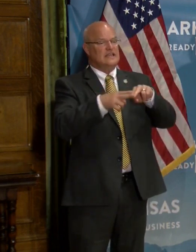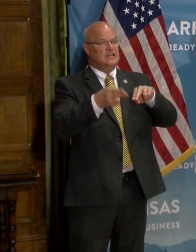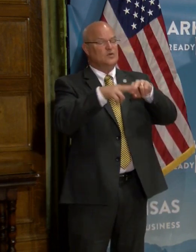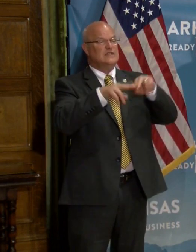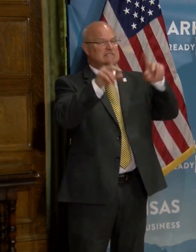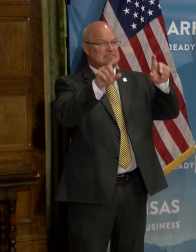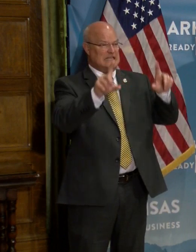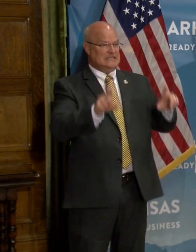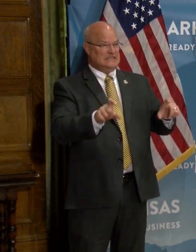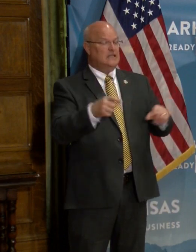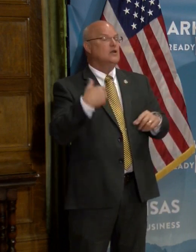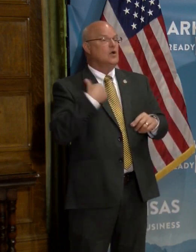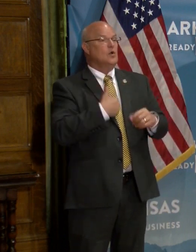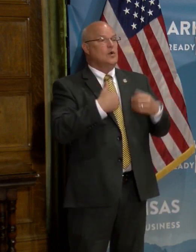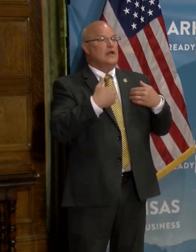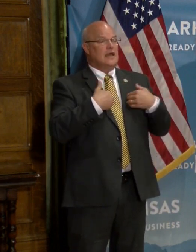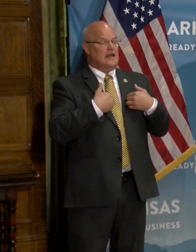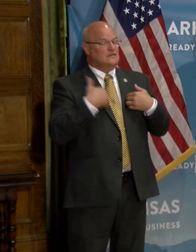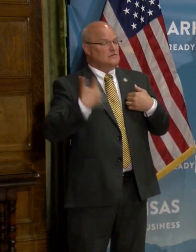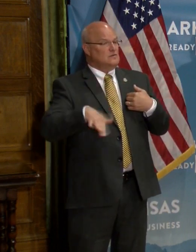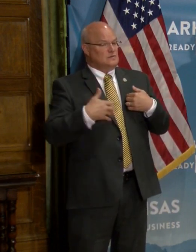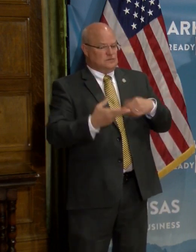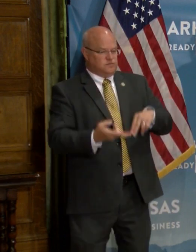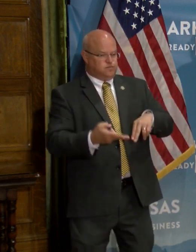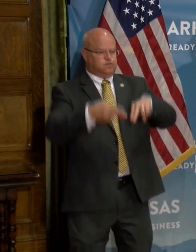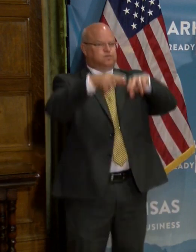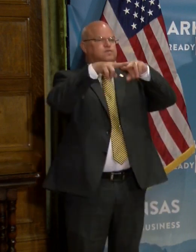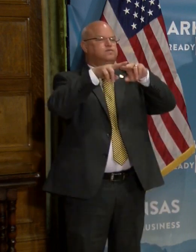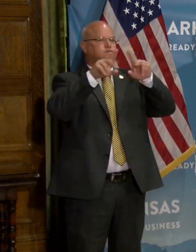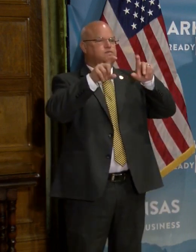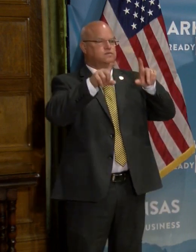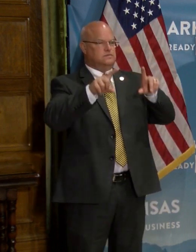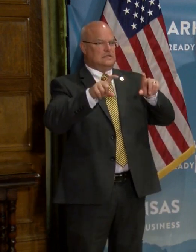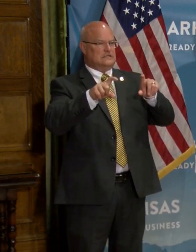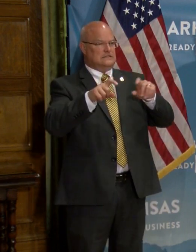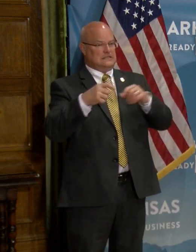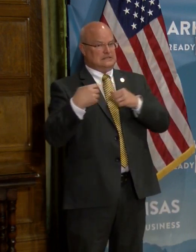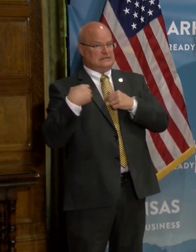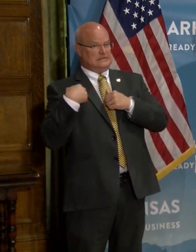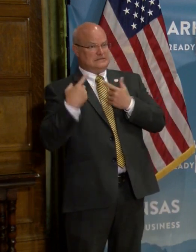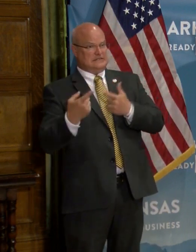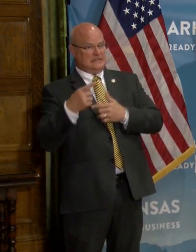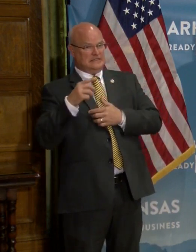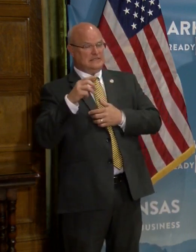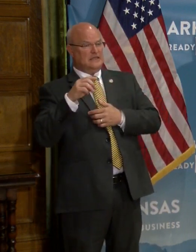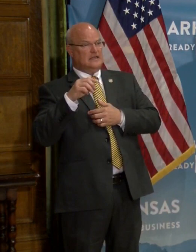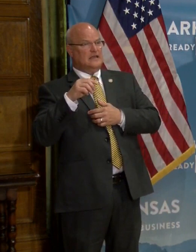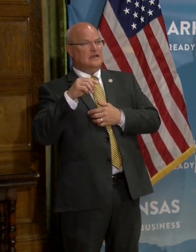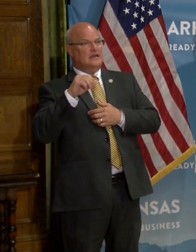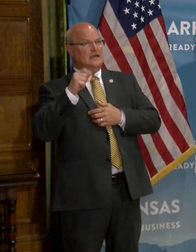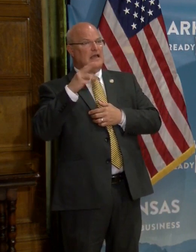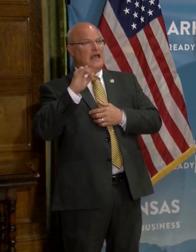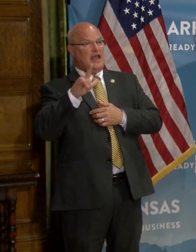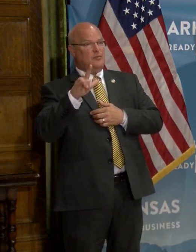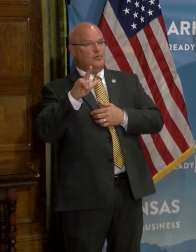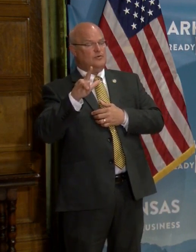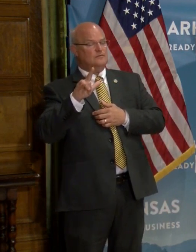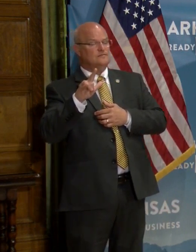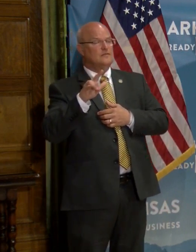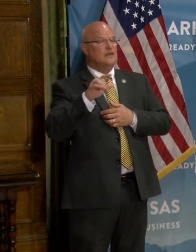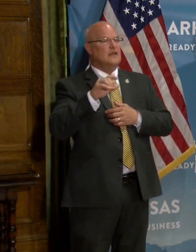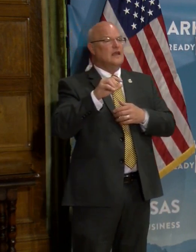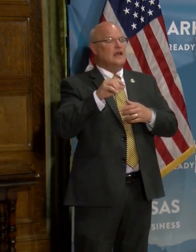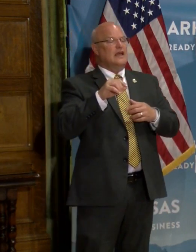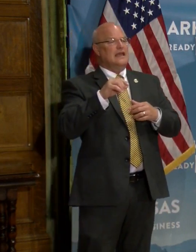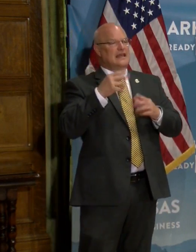testing. Uh, we have dramatically increased our testing since last month. Uh, in the first three weeks of this month, we have tested almost as